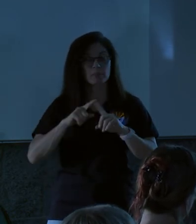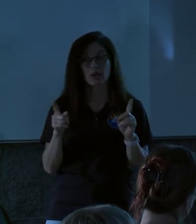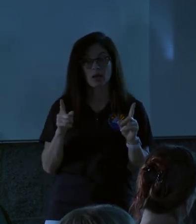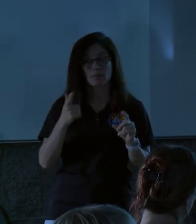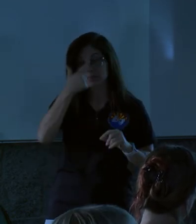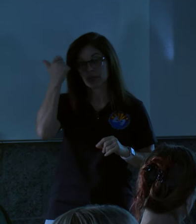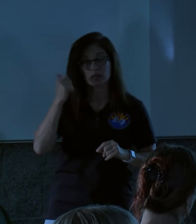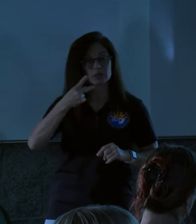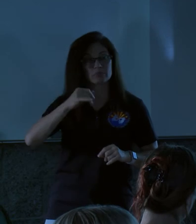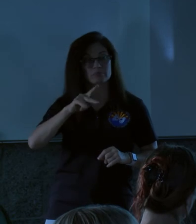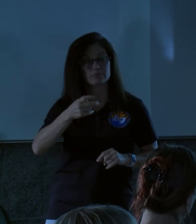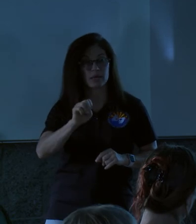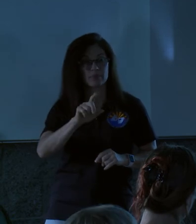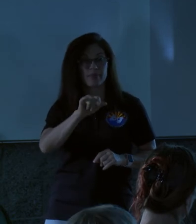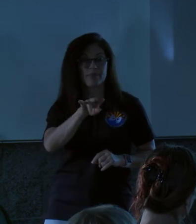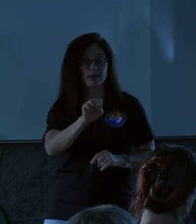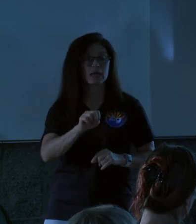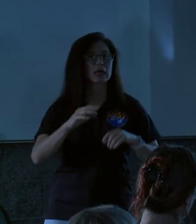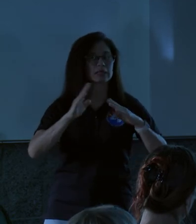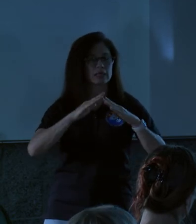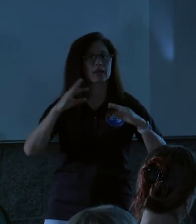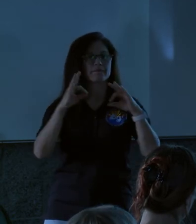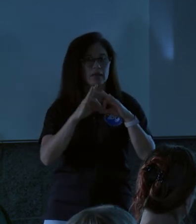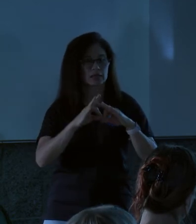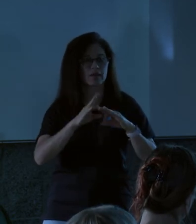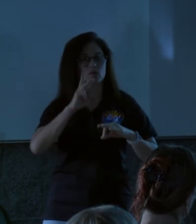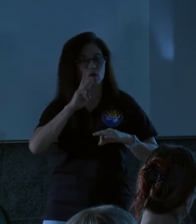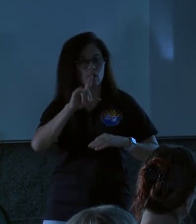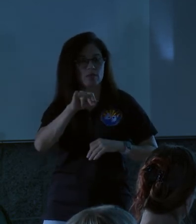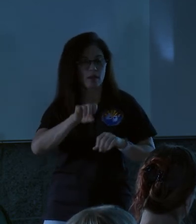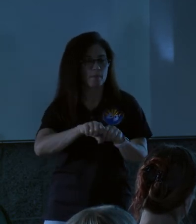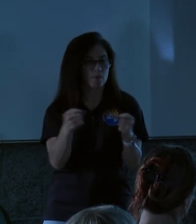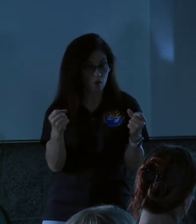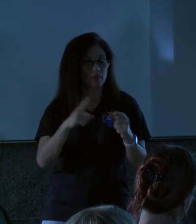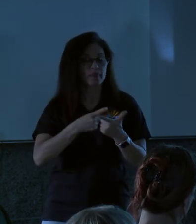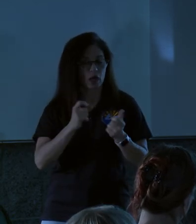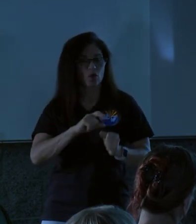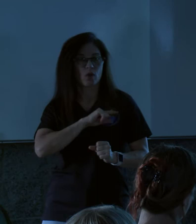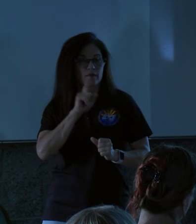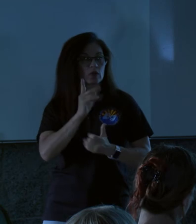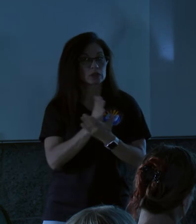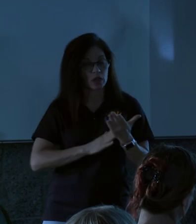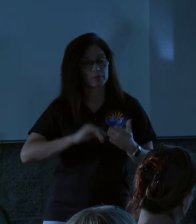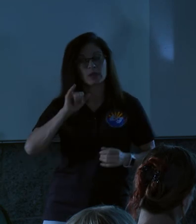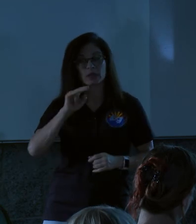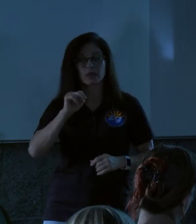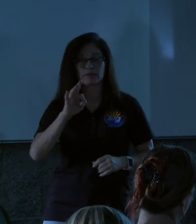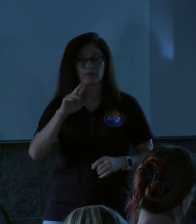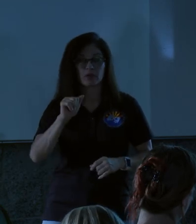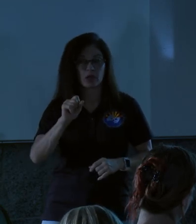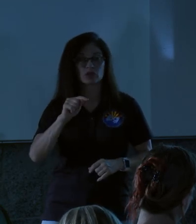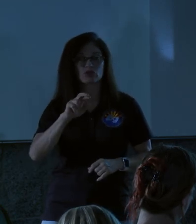the pipeline broke, the city of Flagstaff's waterline broke, then we were able to qualify for some infrastructure assistance.